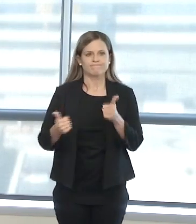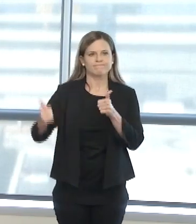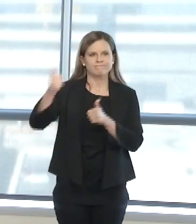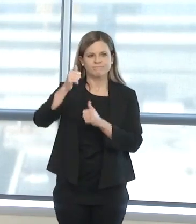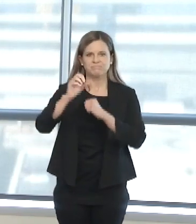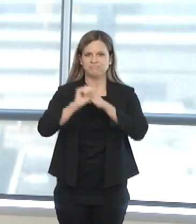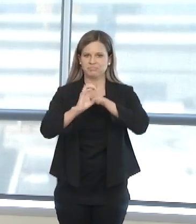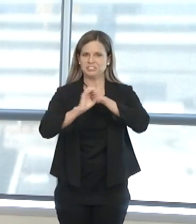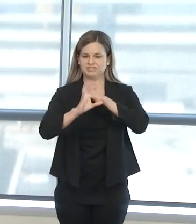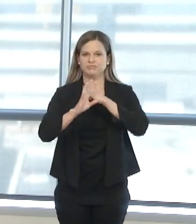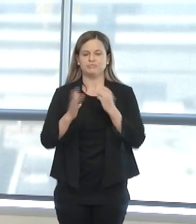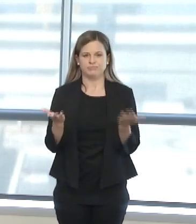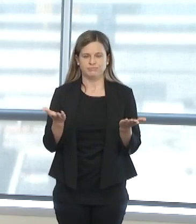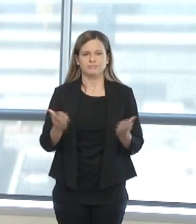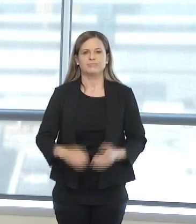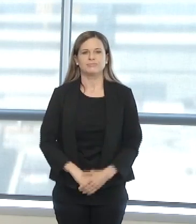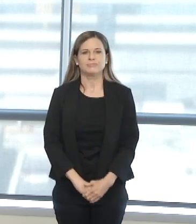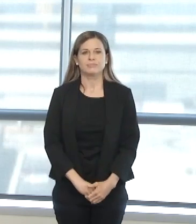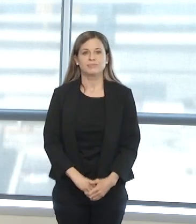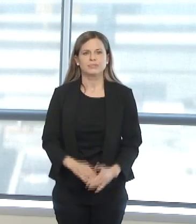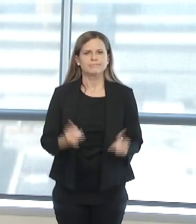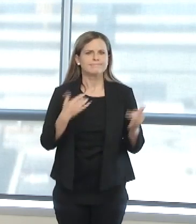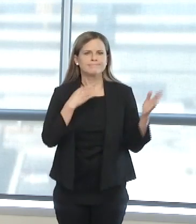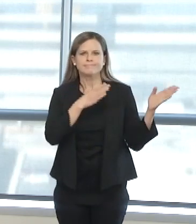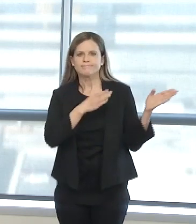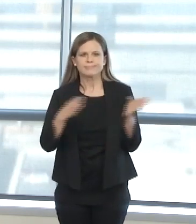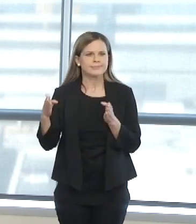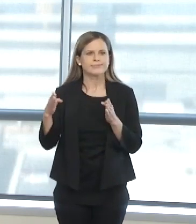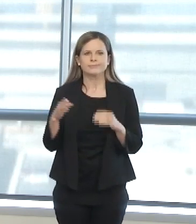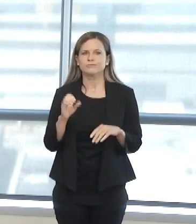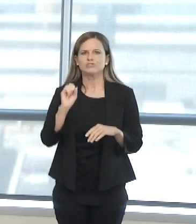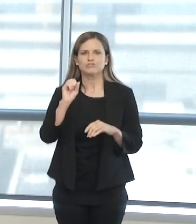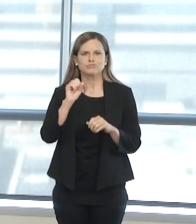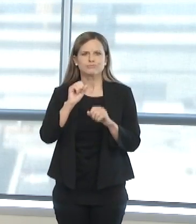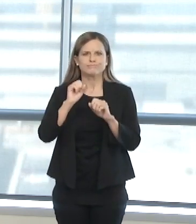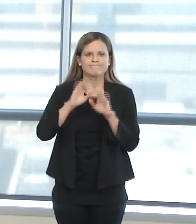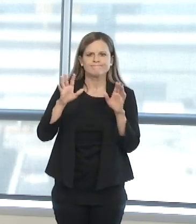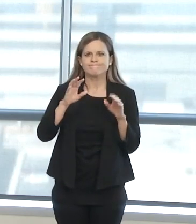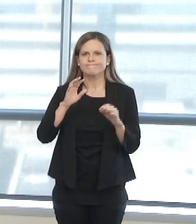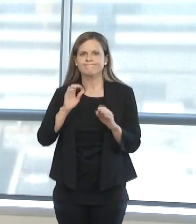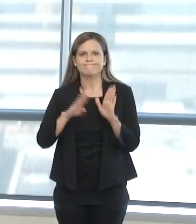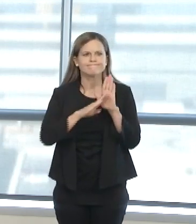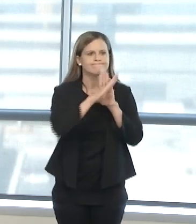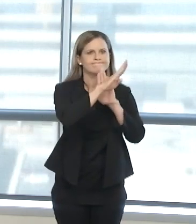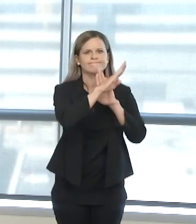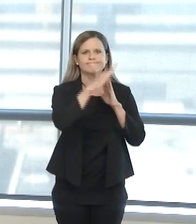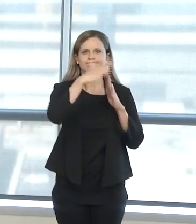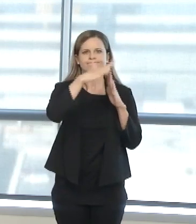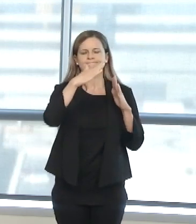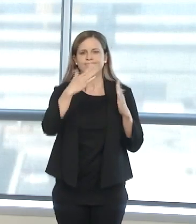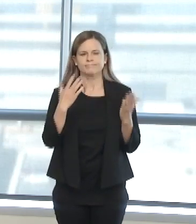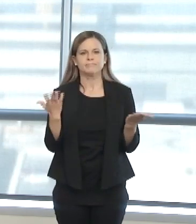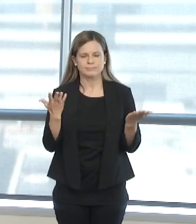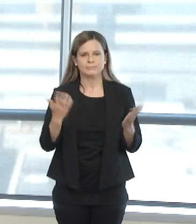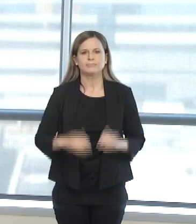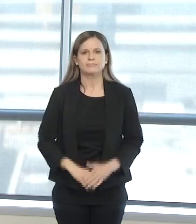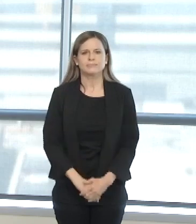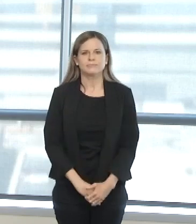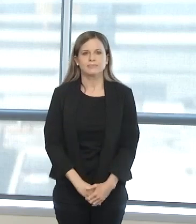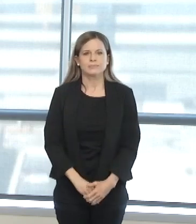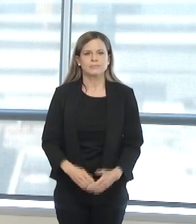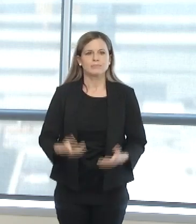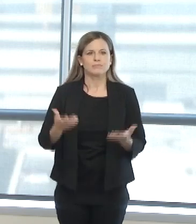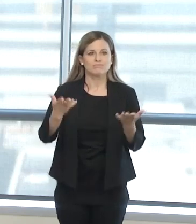we're here to discuss the surge planning that OU Medicine has developed for taking care of COVID-19 patients. I'd like to start out by welcoming Chuck Spicer,